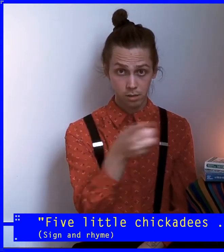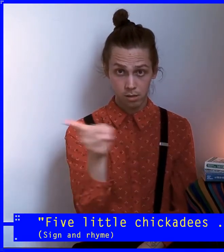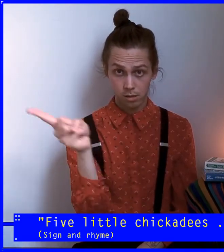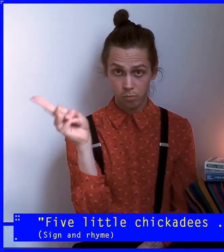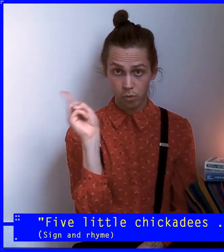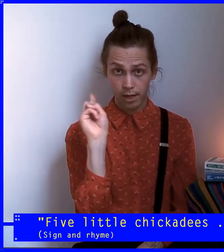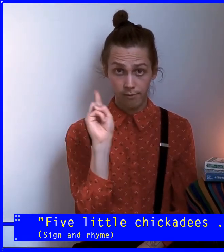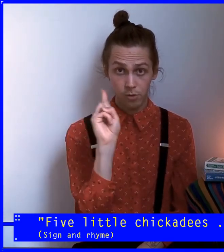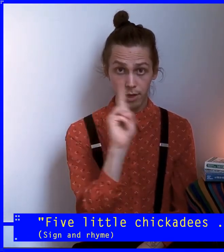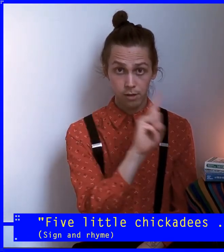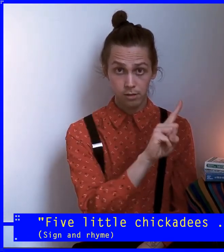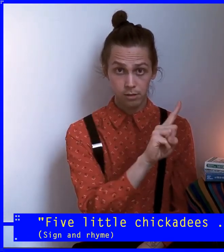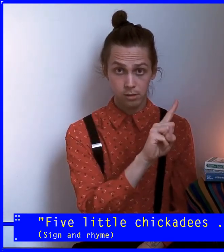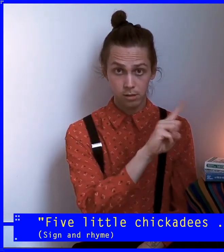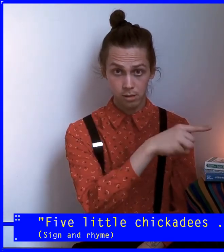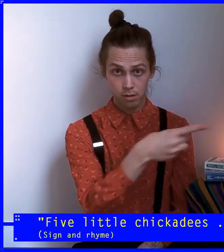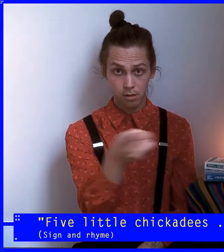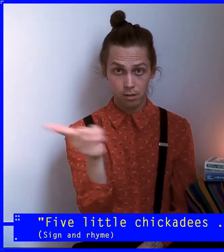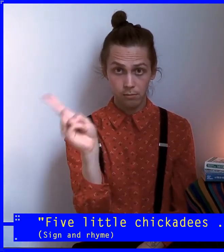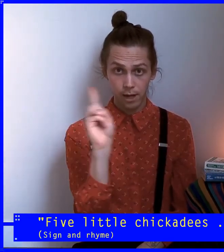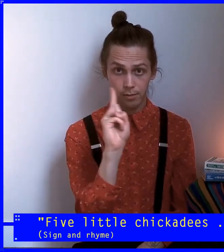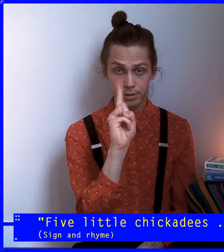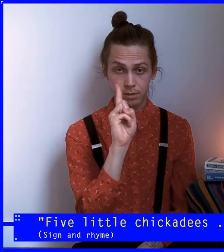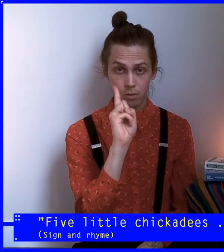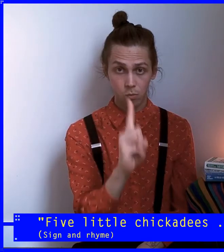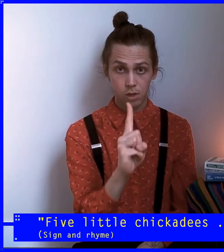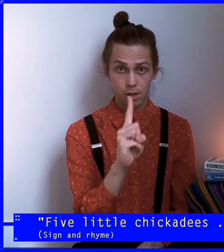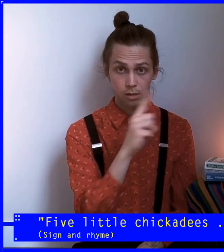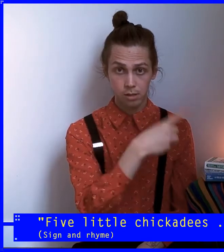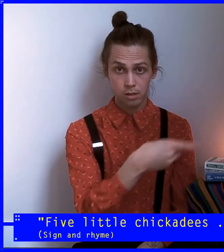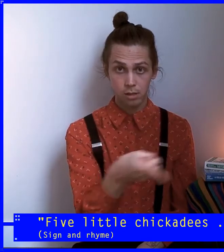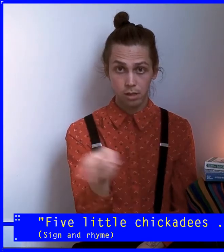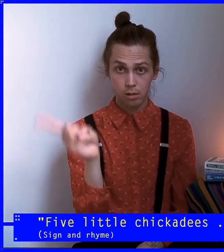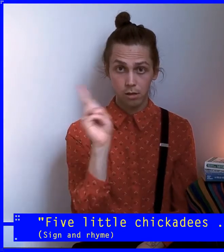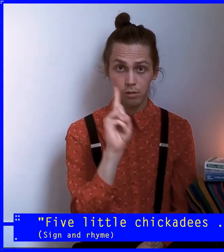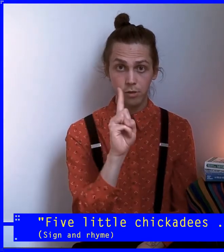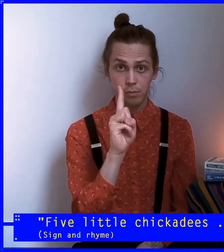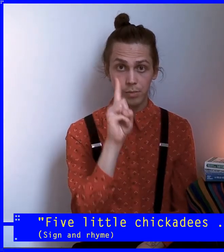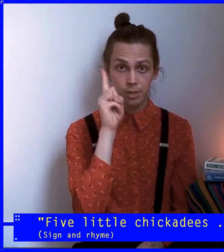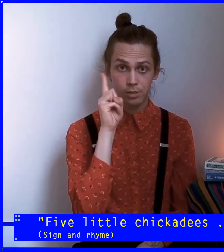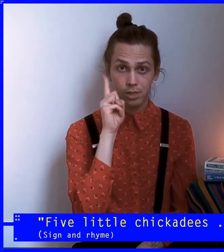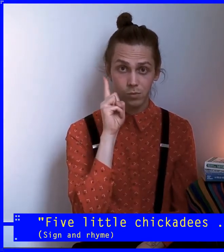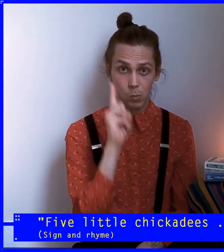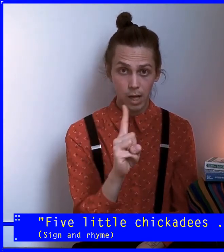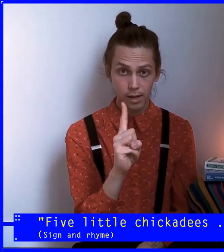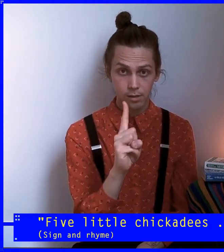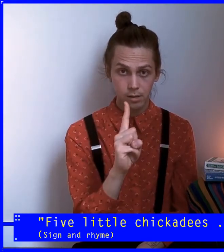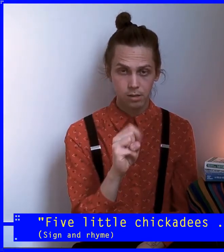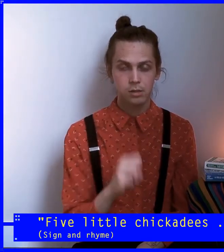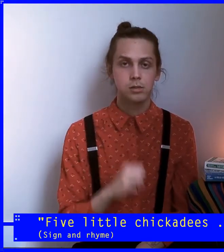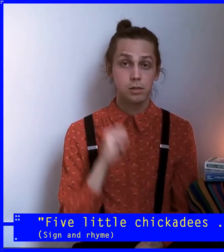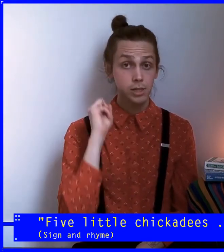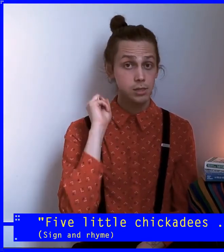Point everywhere. All around. One. In all the room. There's just one. So this.